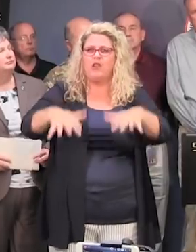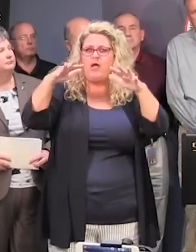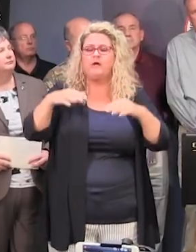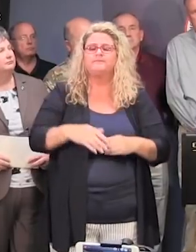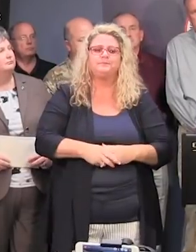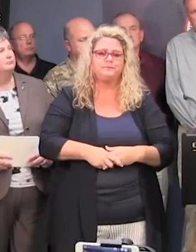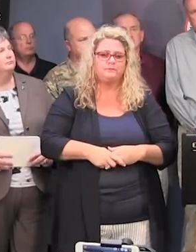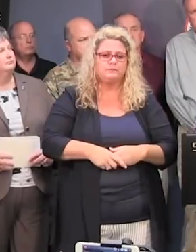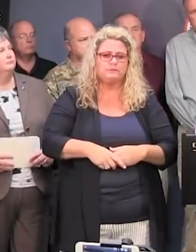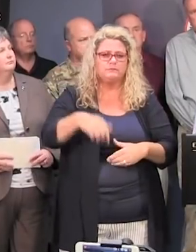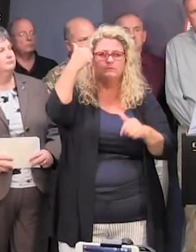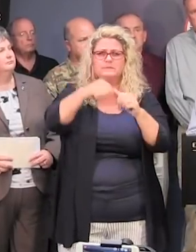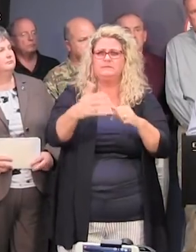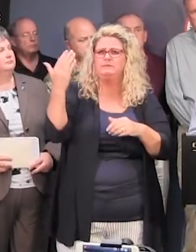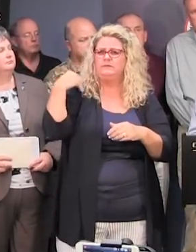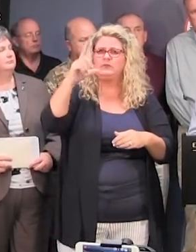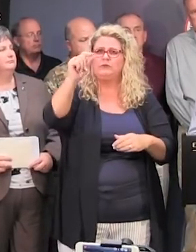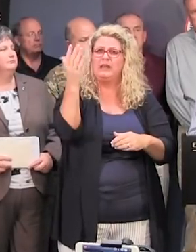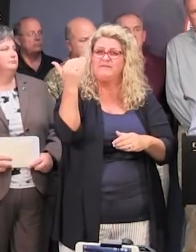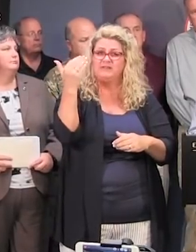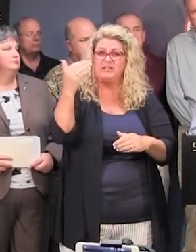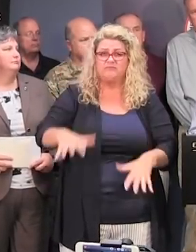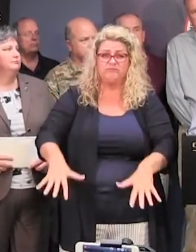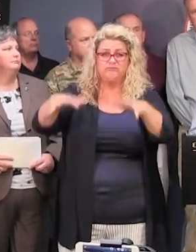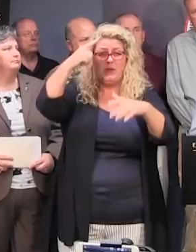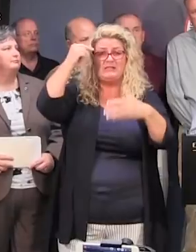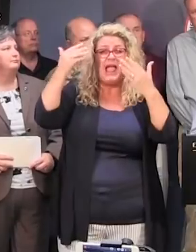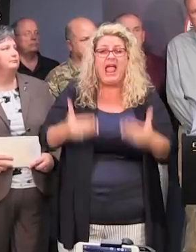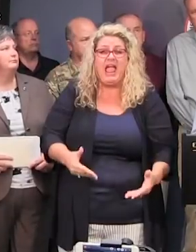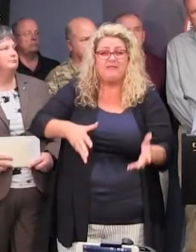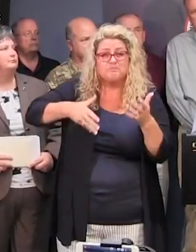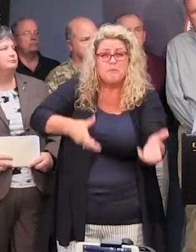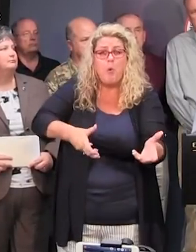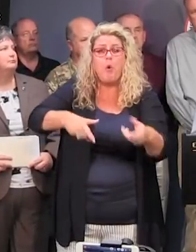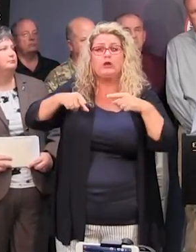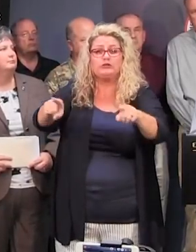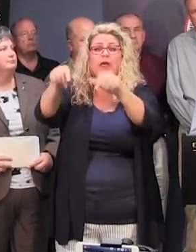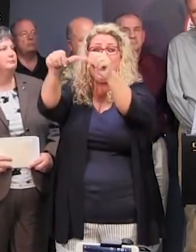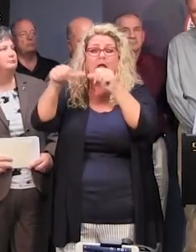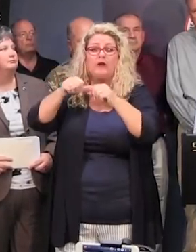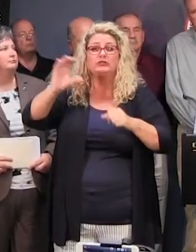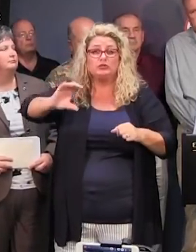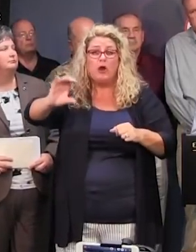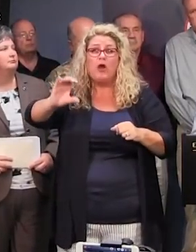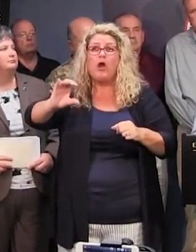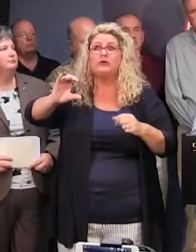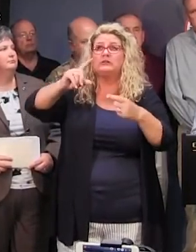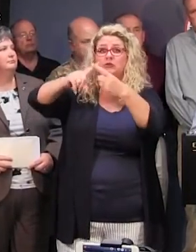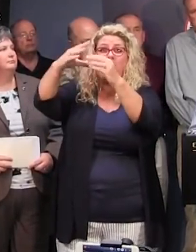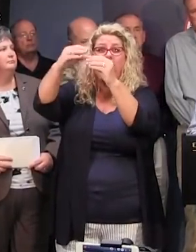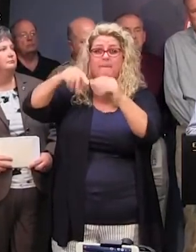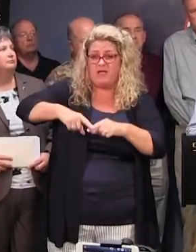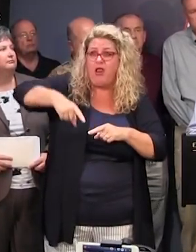during the Joaquin event back in 2015 because all that heavy rain fell in our very populated areas, Charleston all the way up to